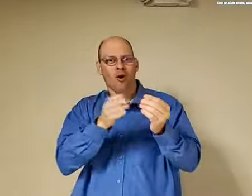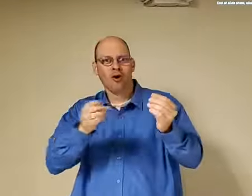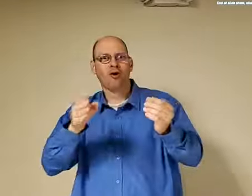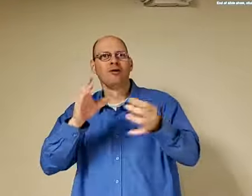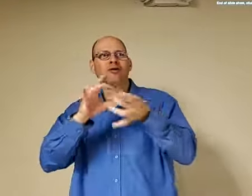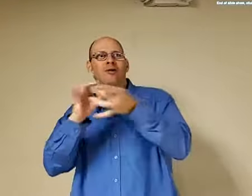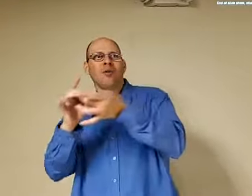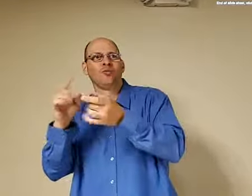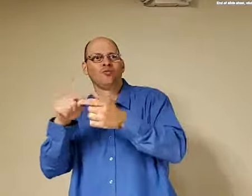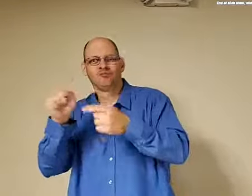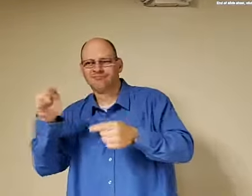there's more detail